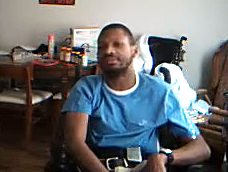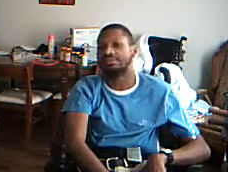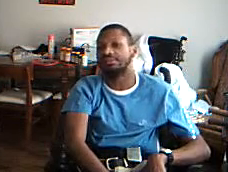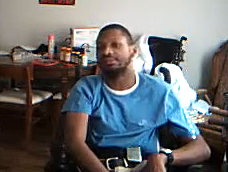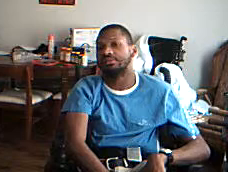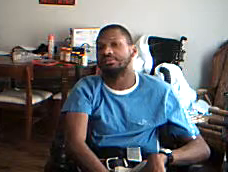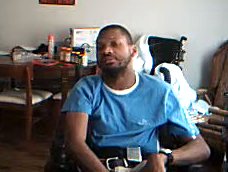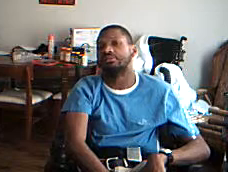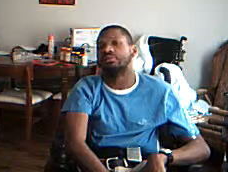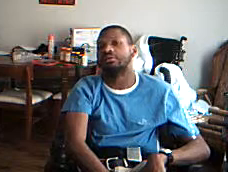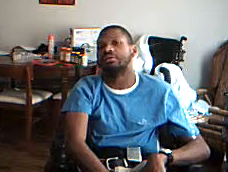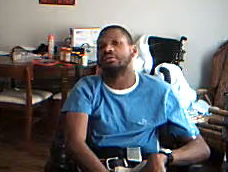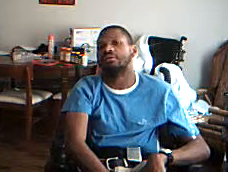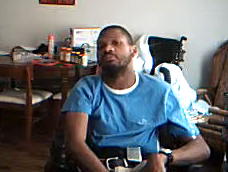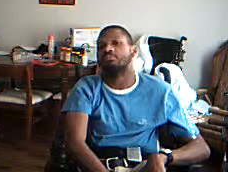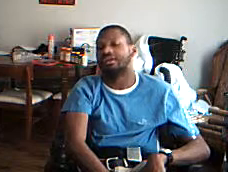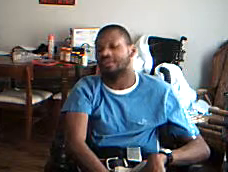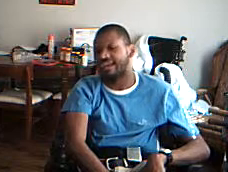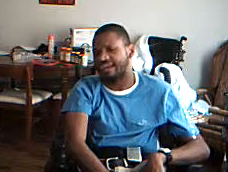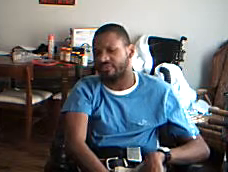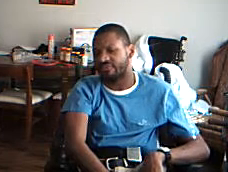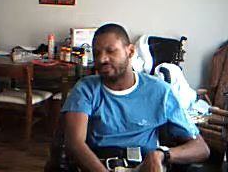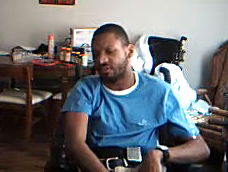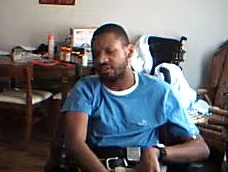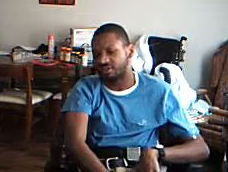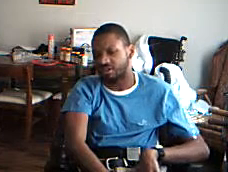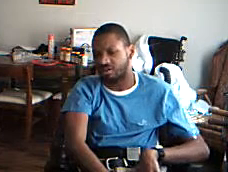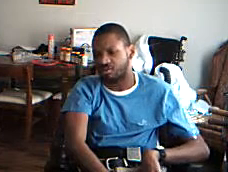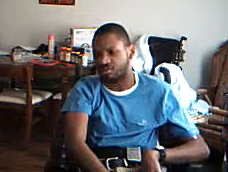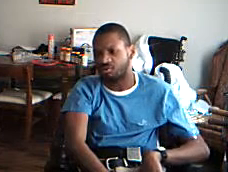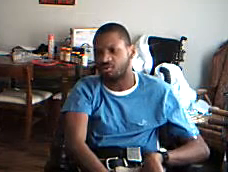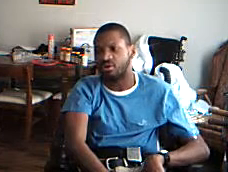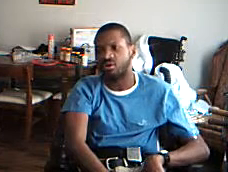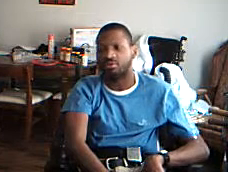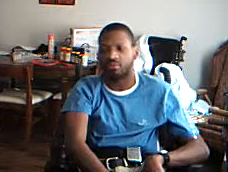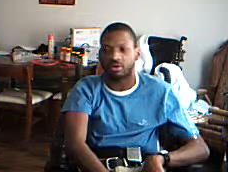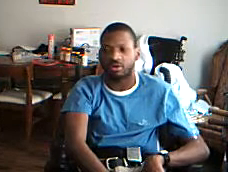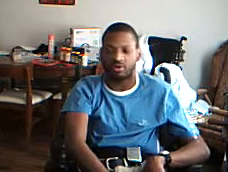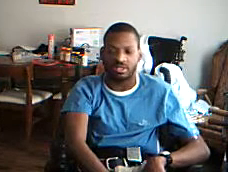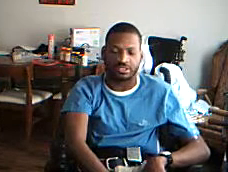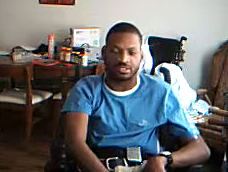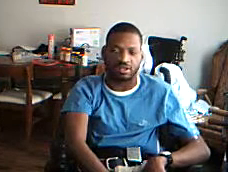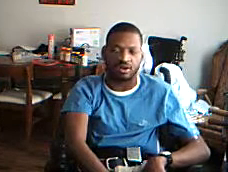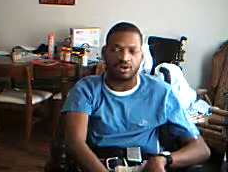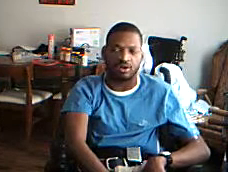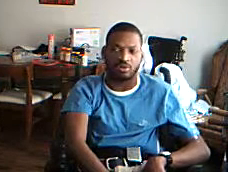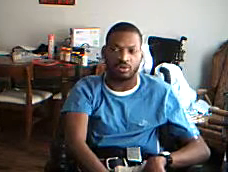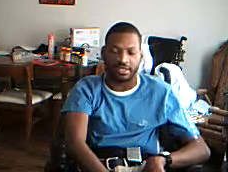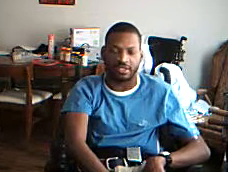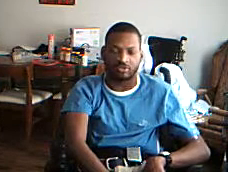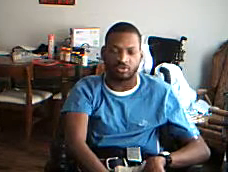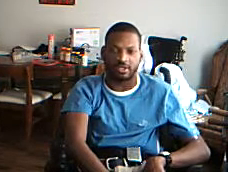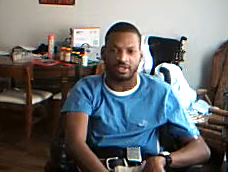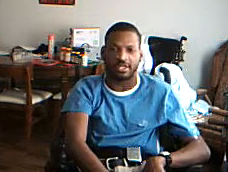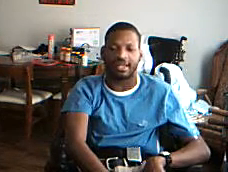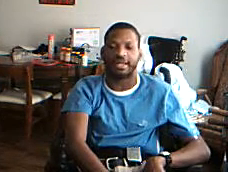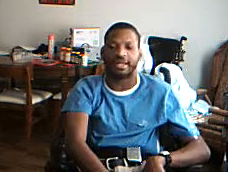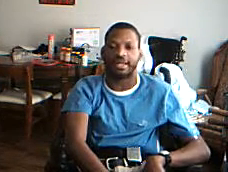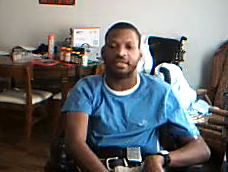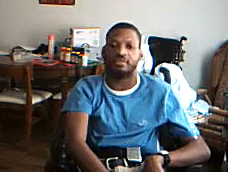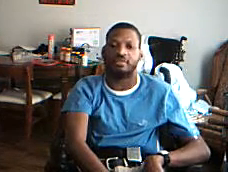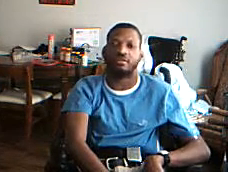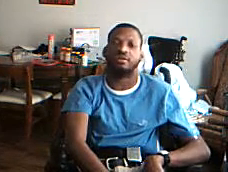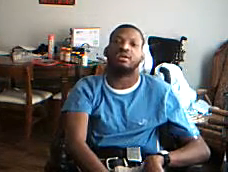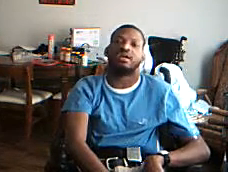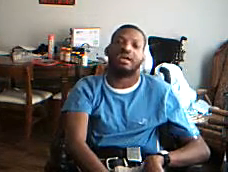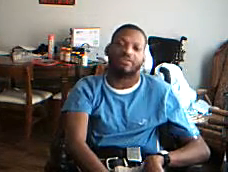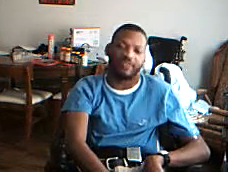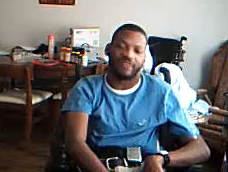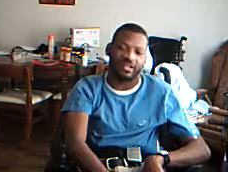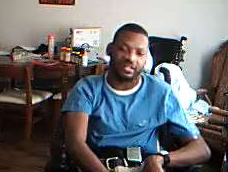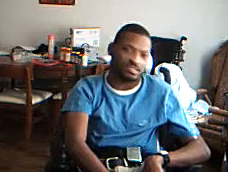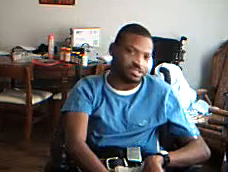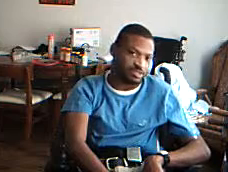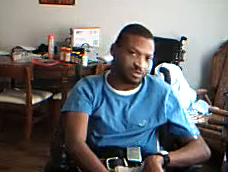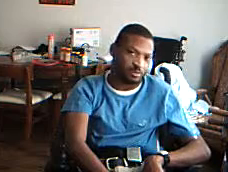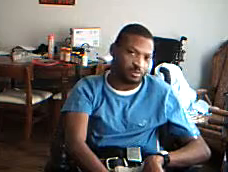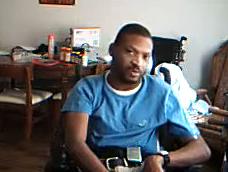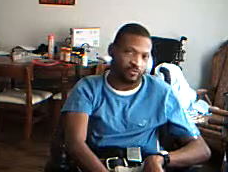my ninth nunchuckoo progression log entry, and I think that's just going to be a